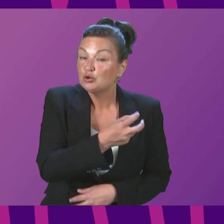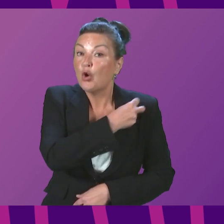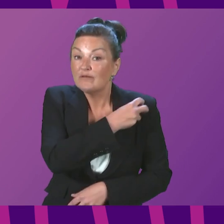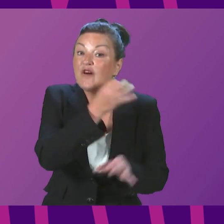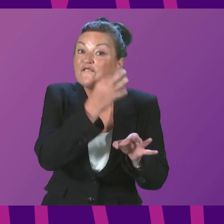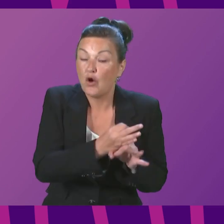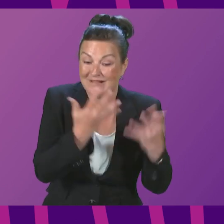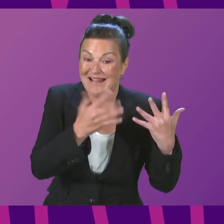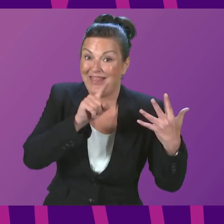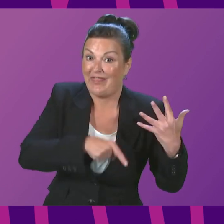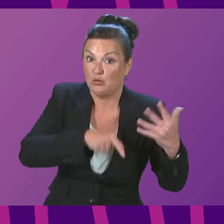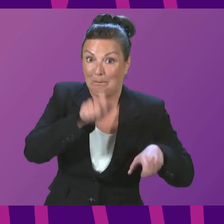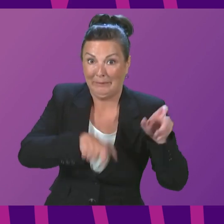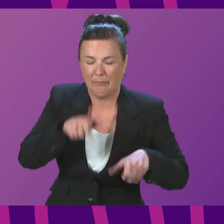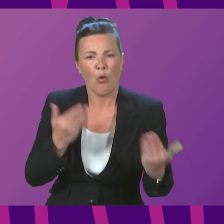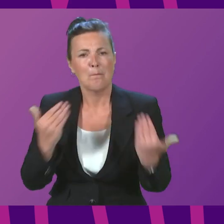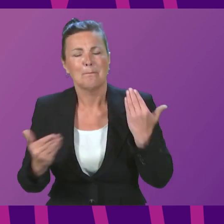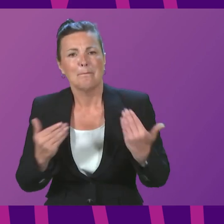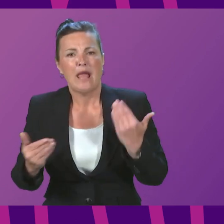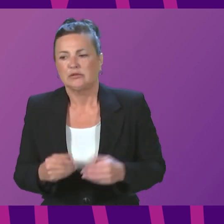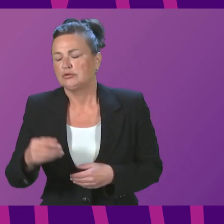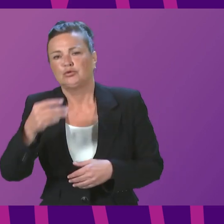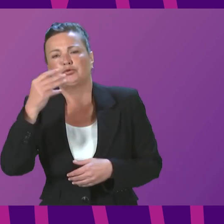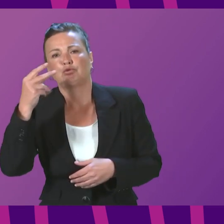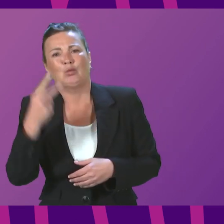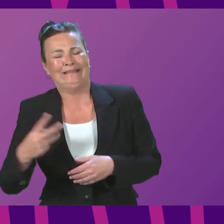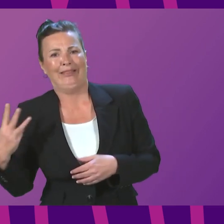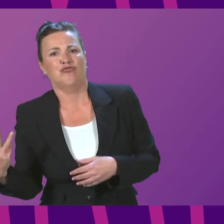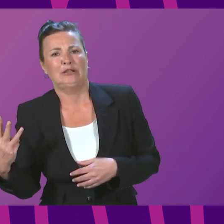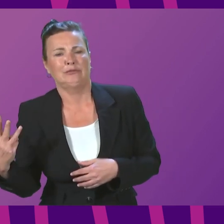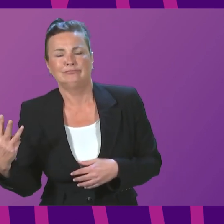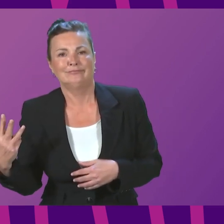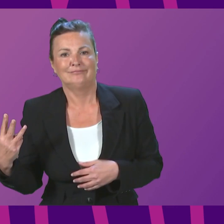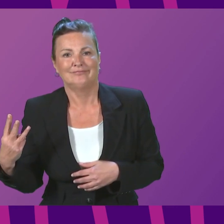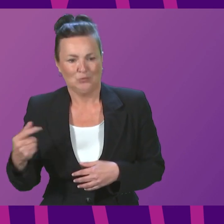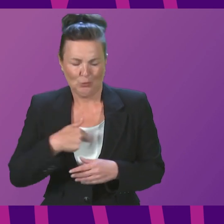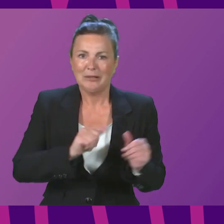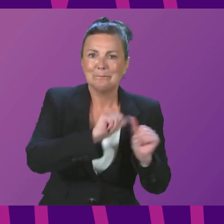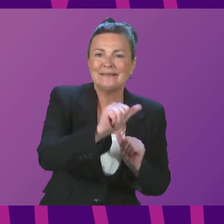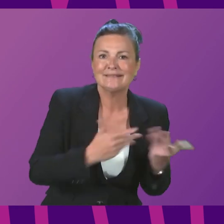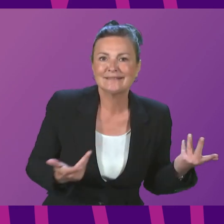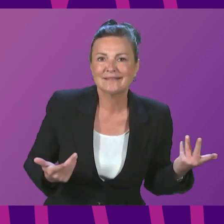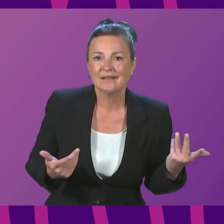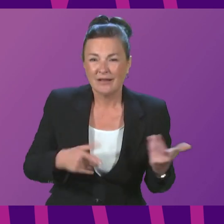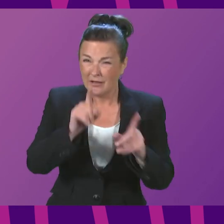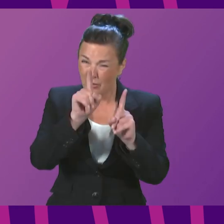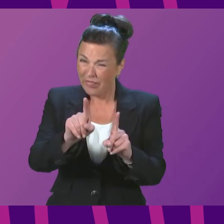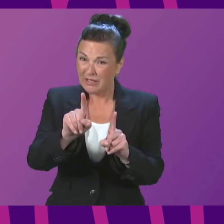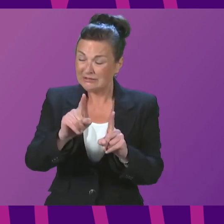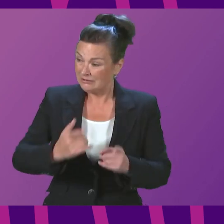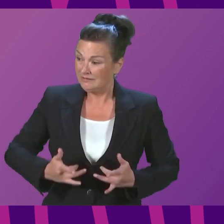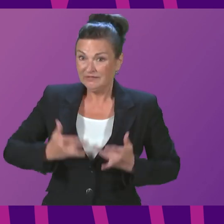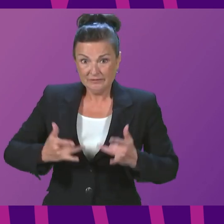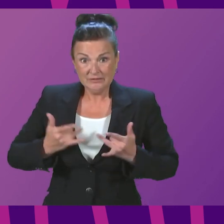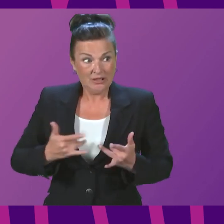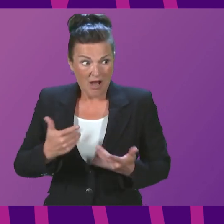in Scotland, compared to 23 in England and Wales. And this goes directly to the feeling, understandable feeling of pressure,